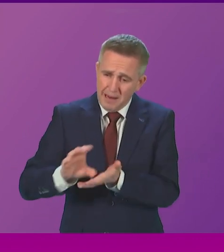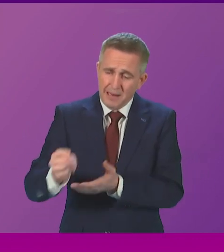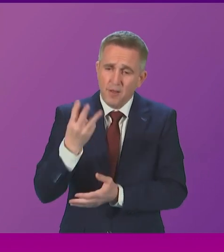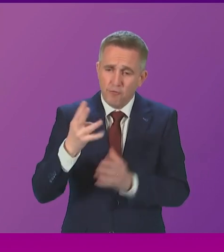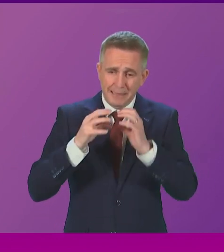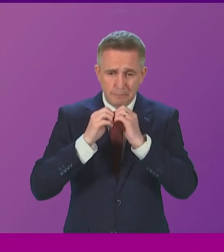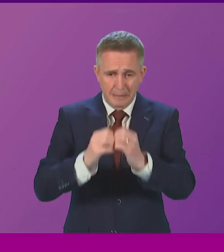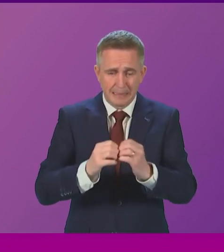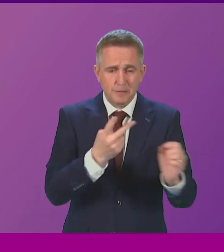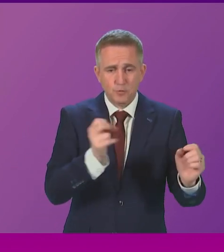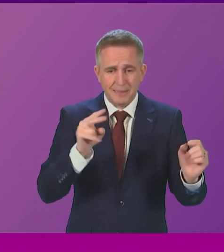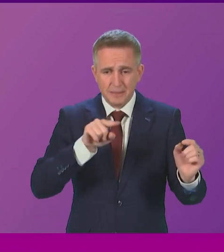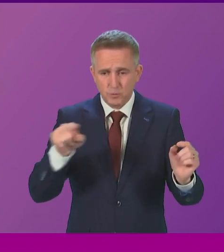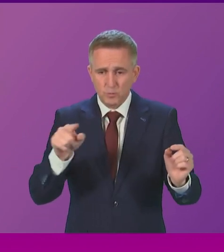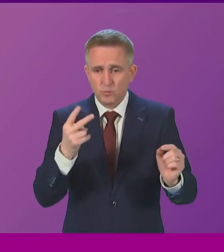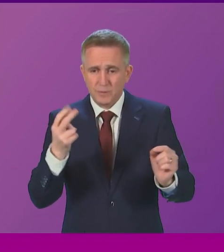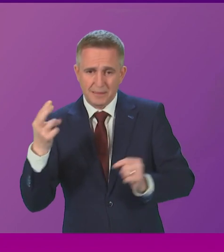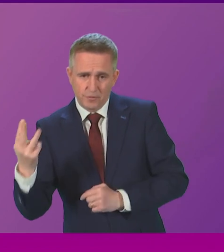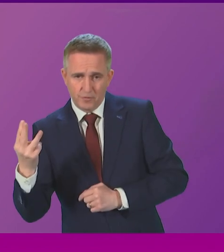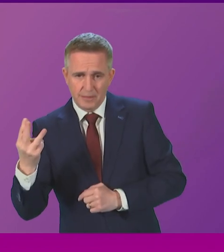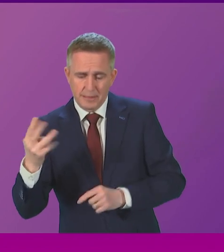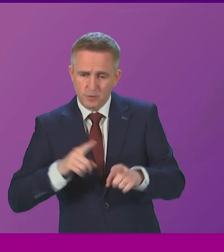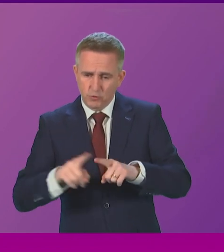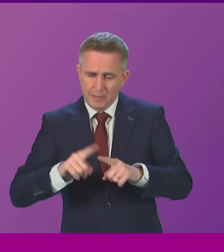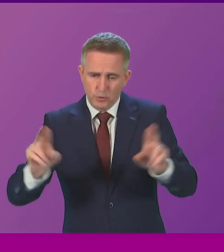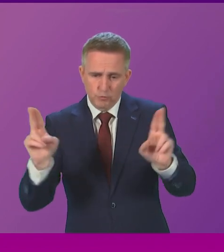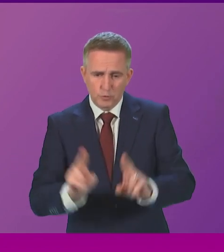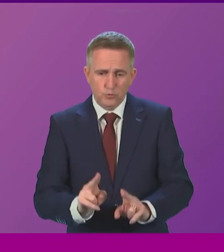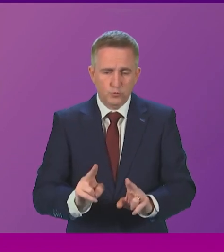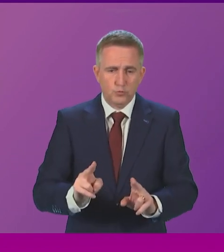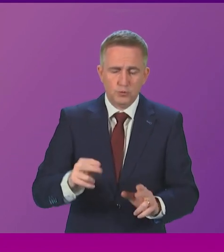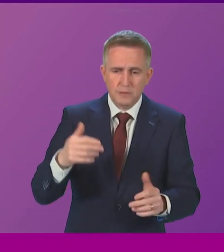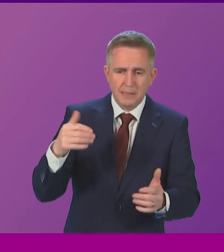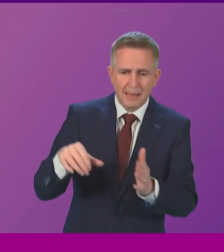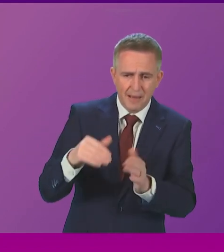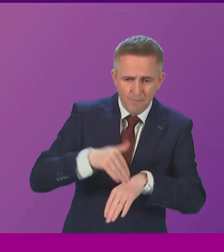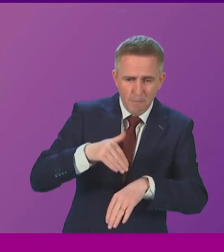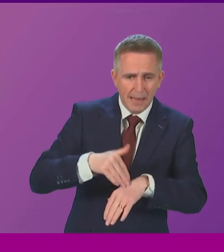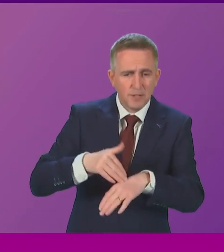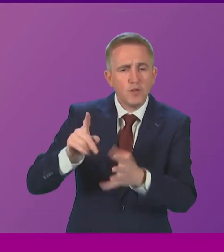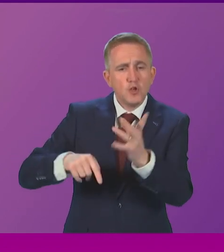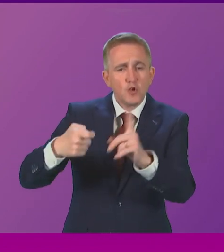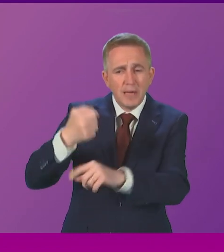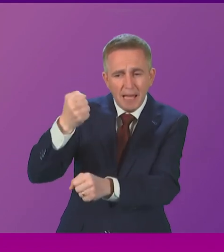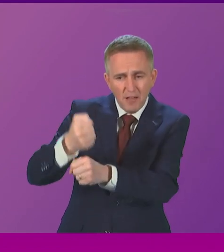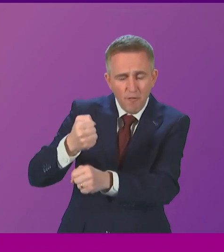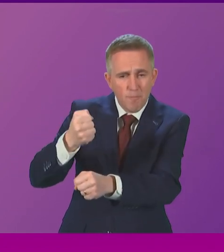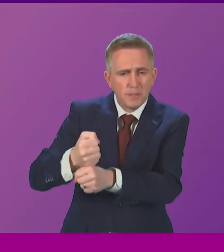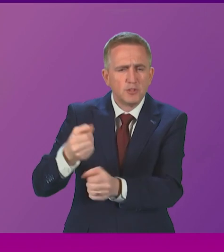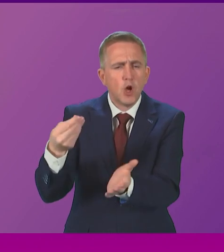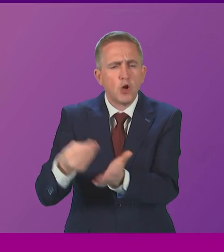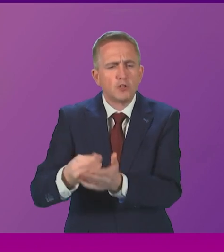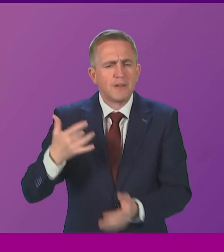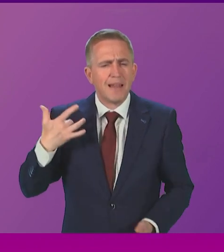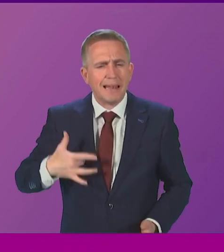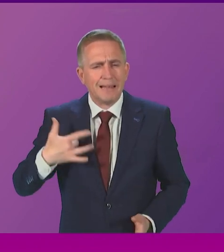to 23 to mitigate the damage inflicted on households by the UK Government's cost of living crisis.